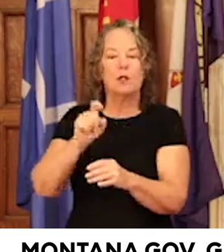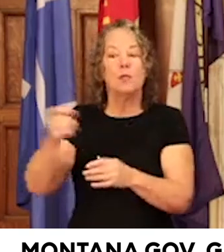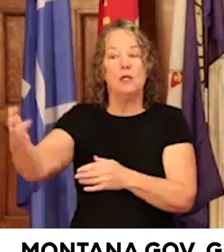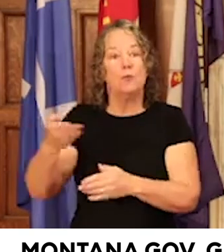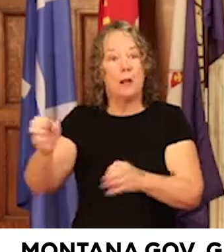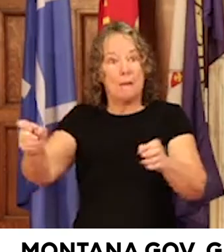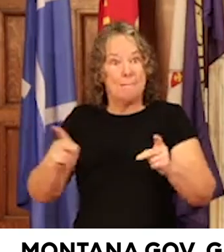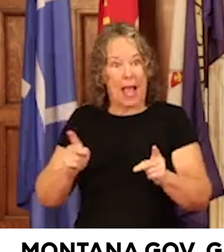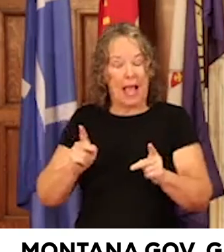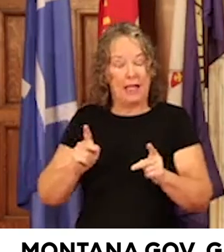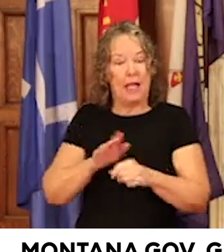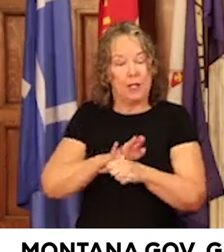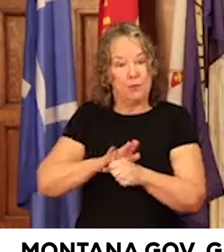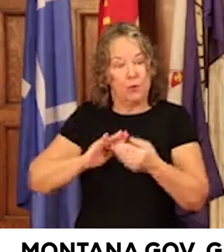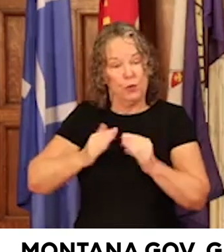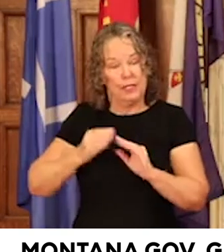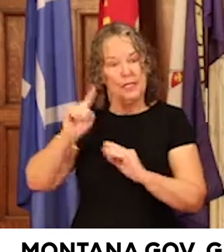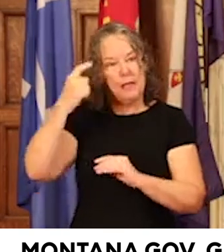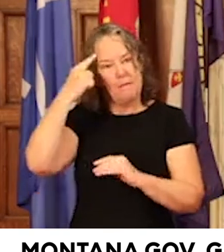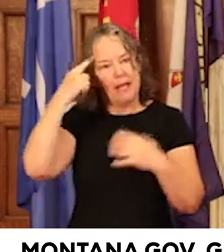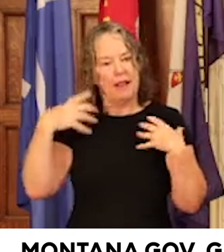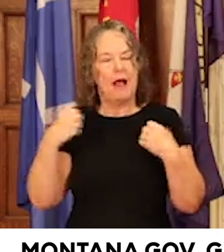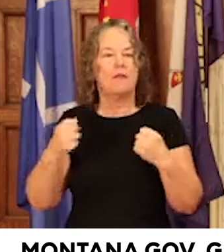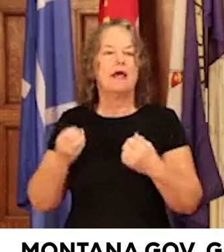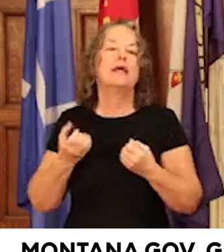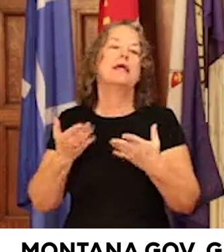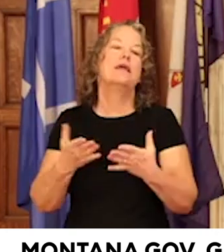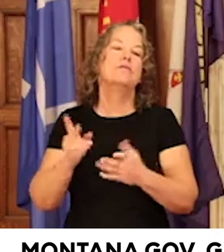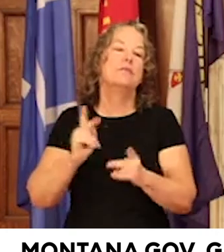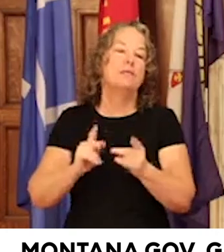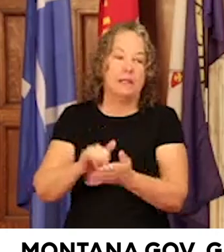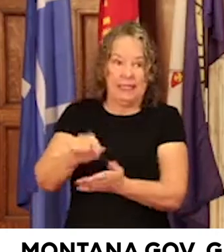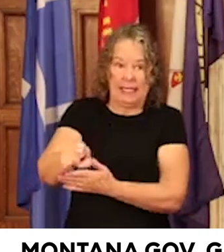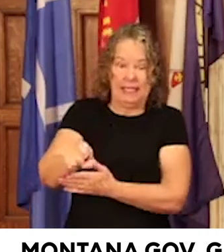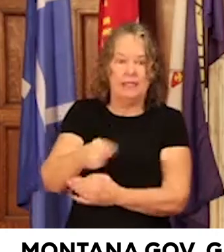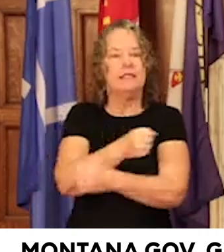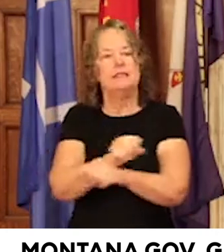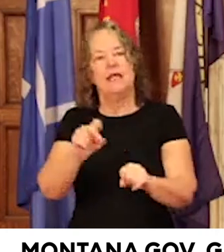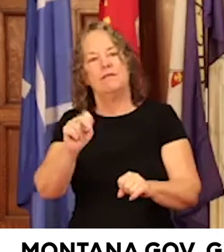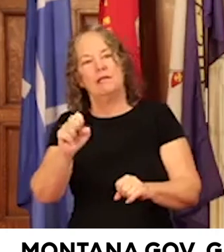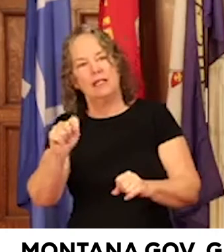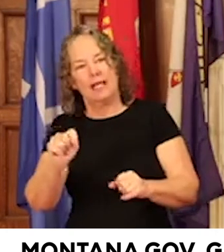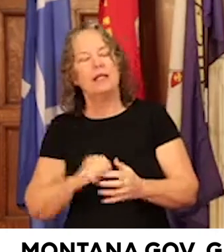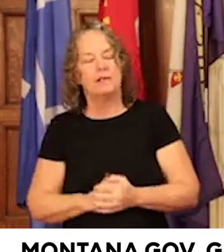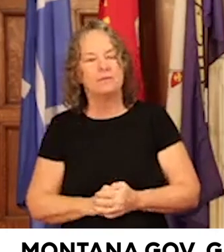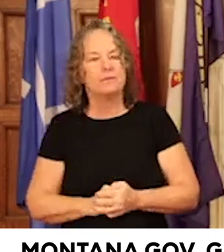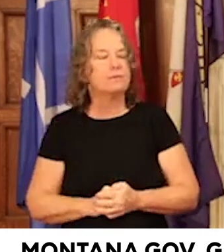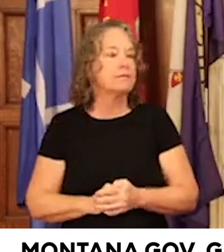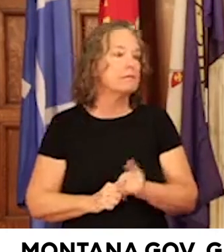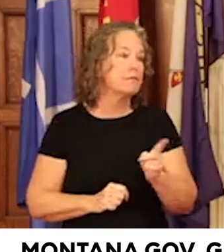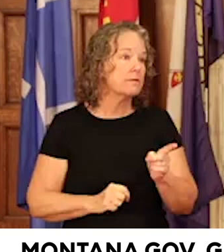health. And we need to make sure that safety net's there for the people that need it. Yes? In talking about